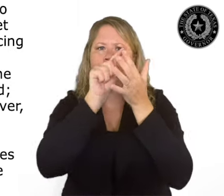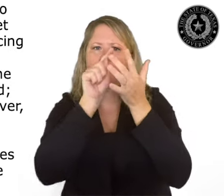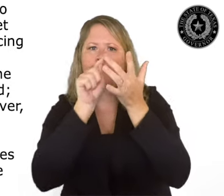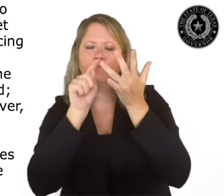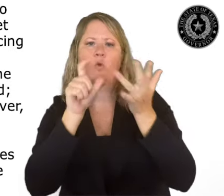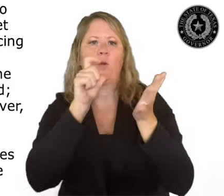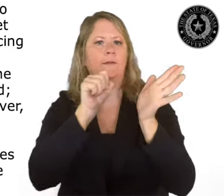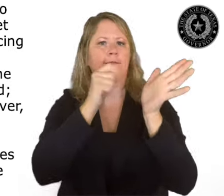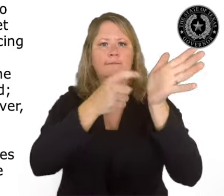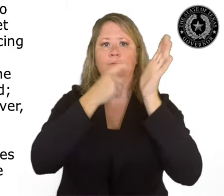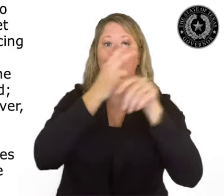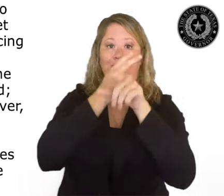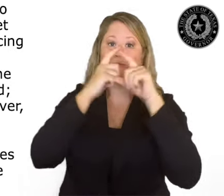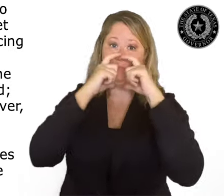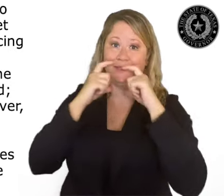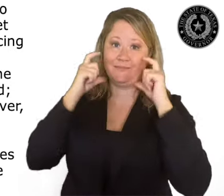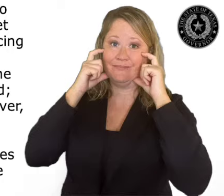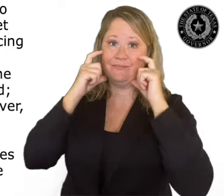apply to the following.